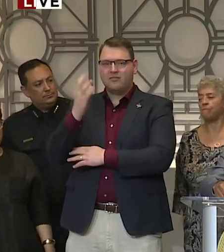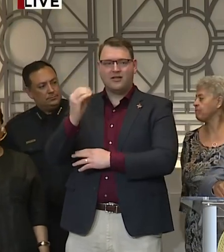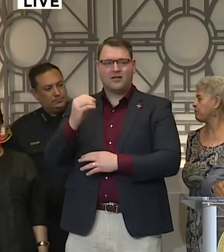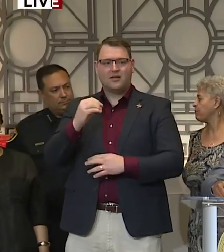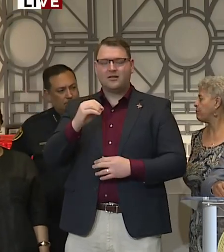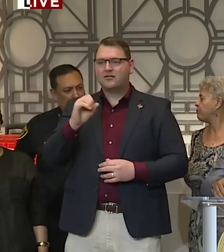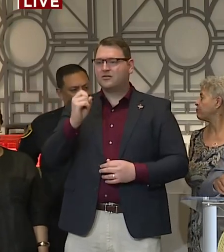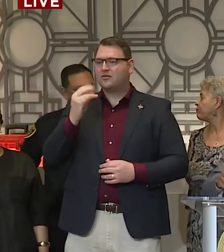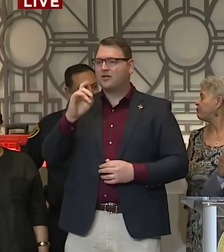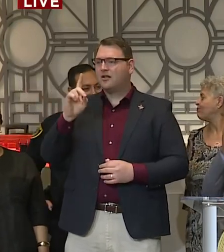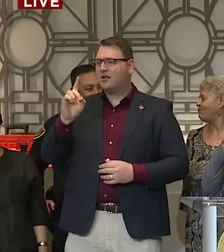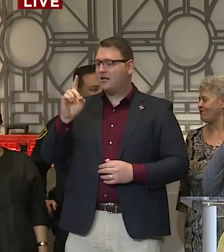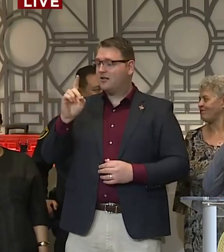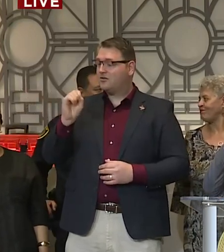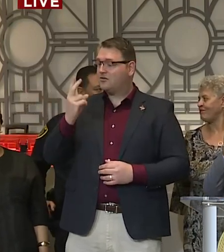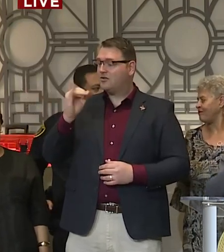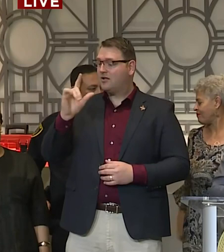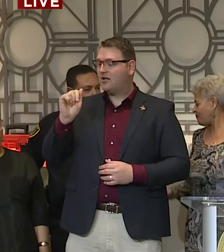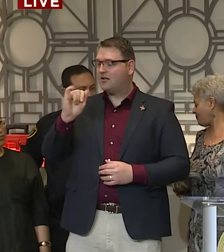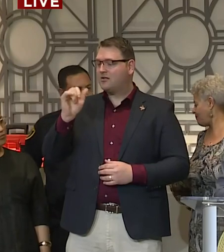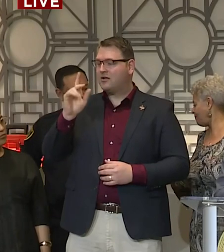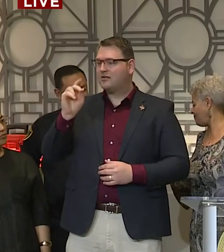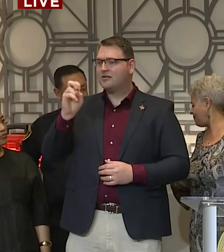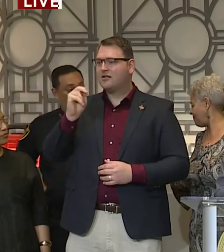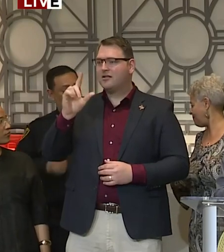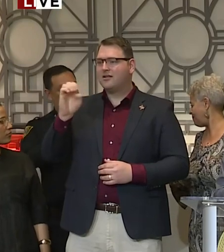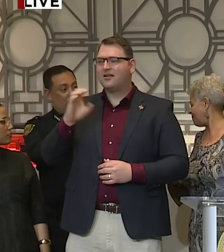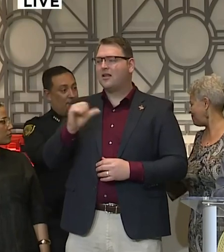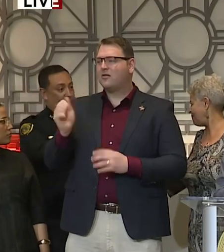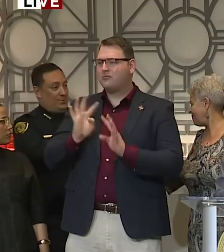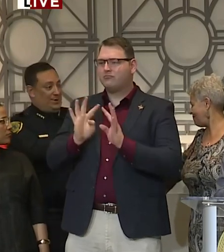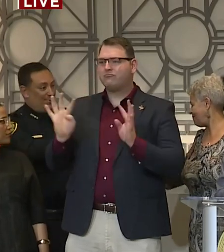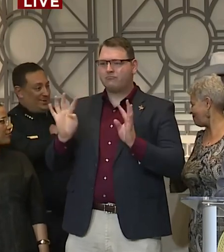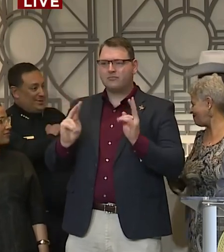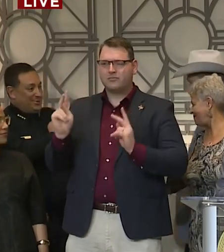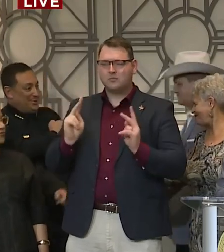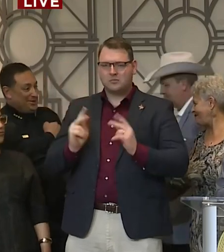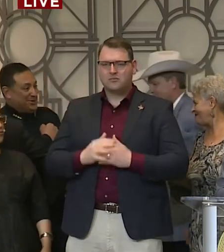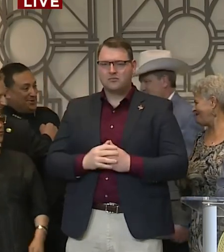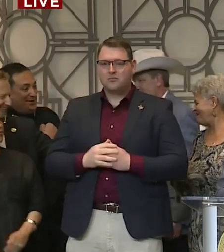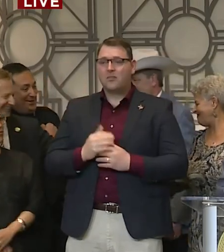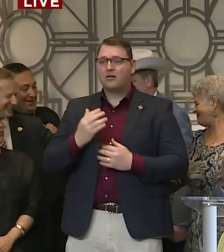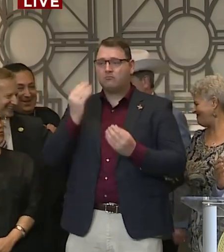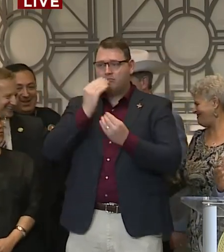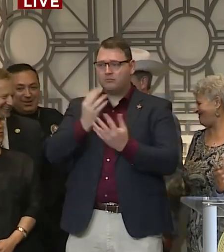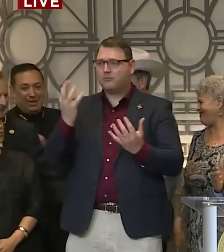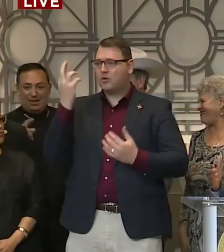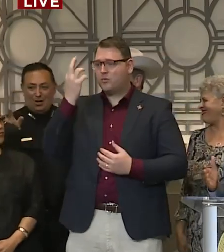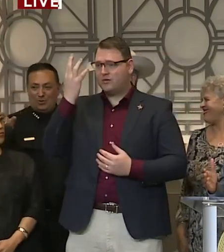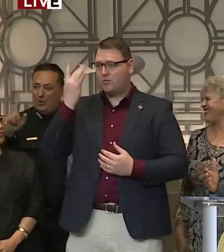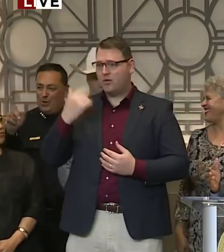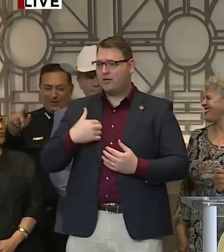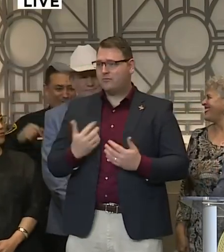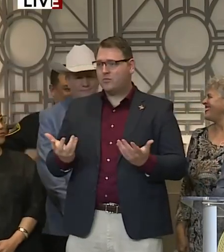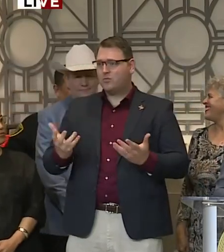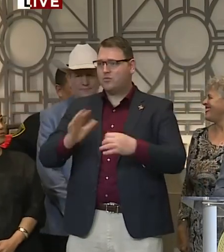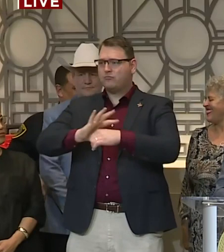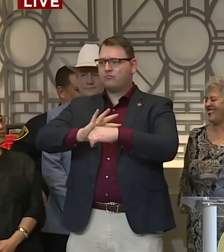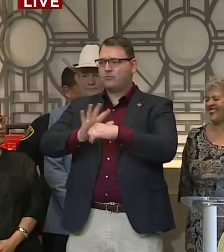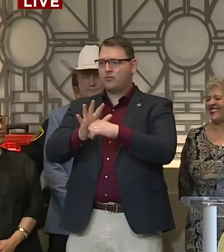persons. Let me just say the reason why we are here today is, of course, it's the coronavirus